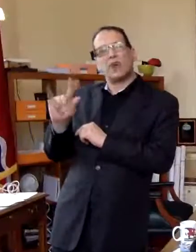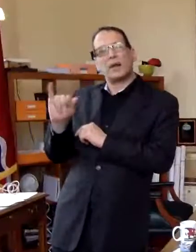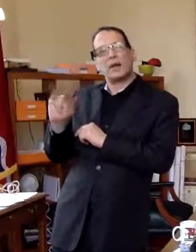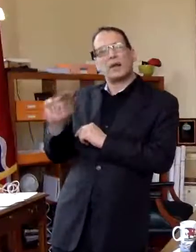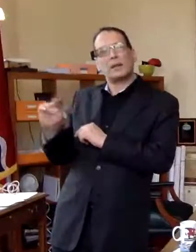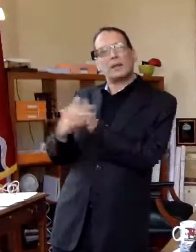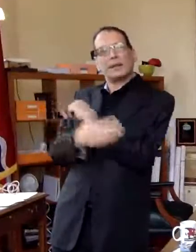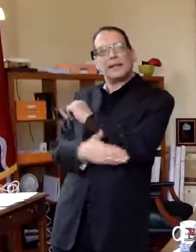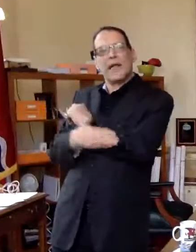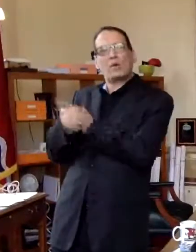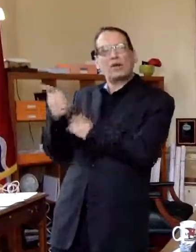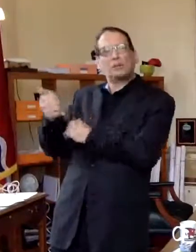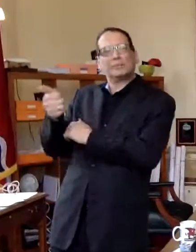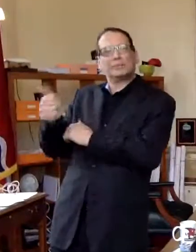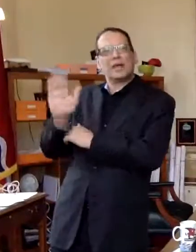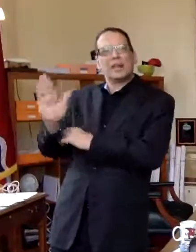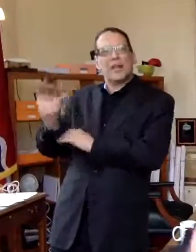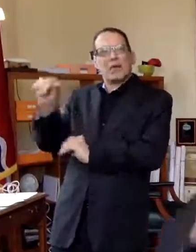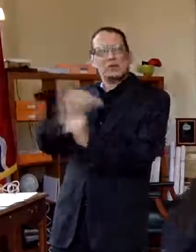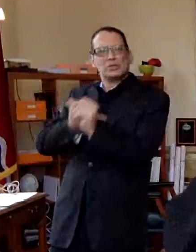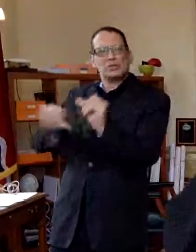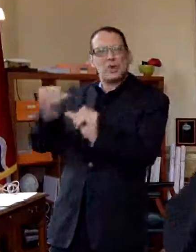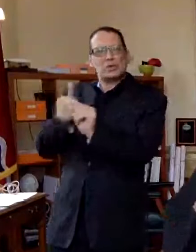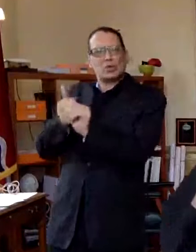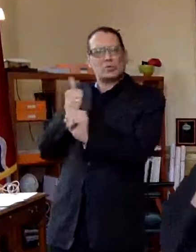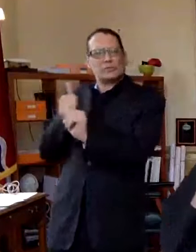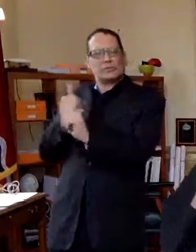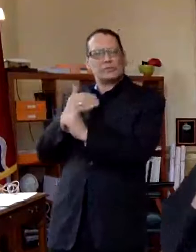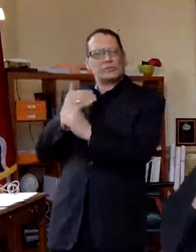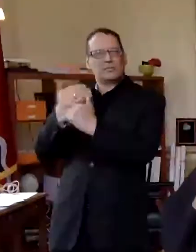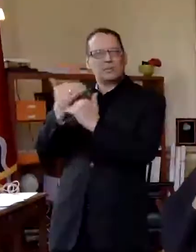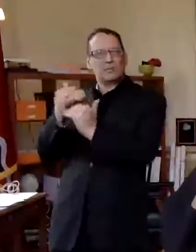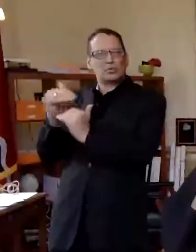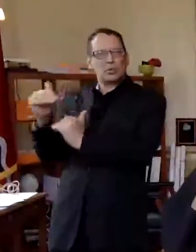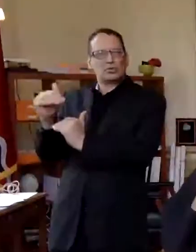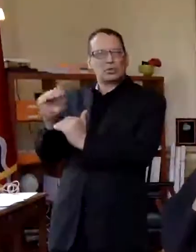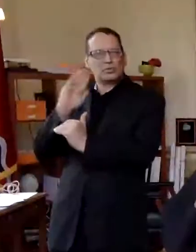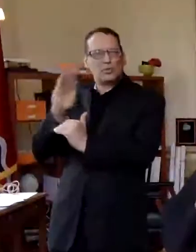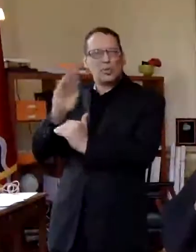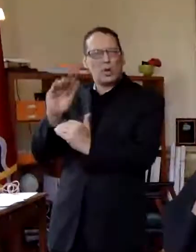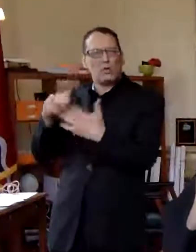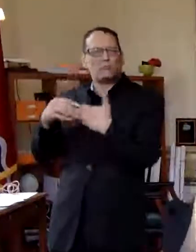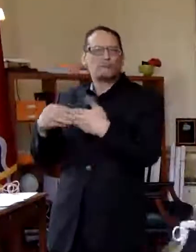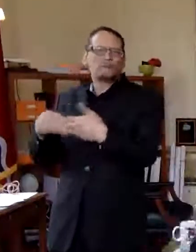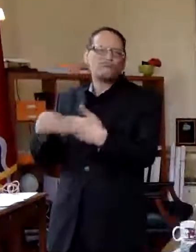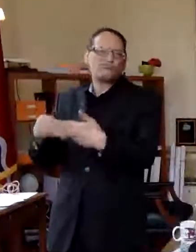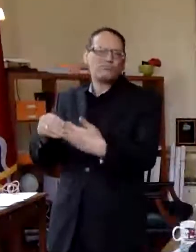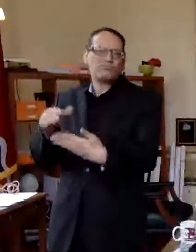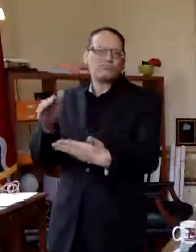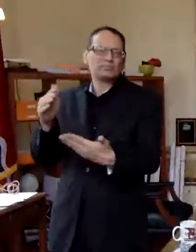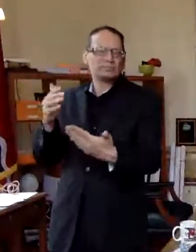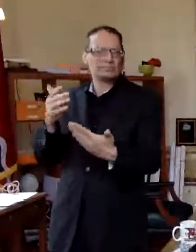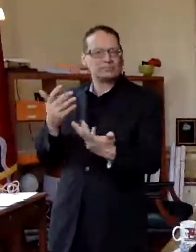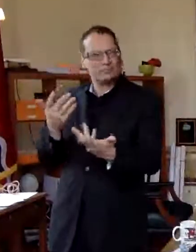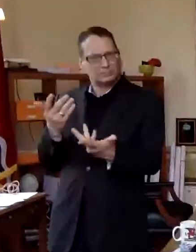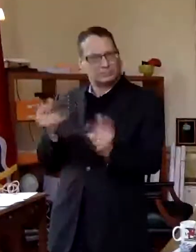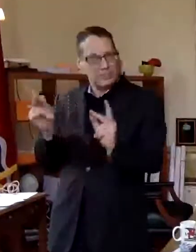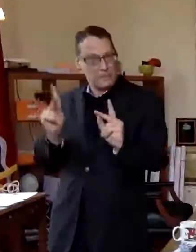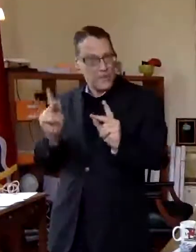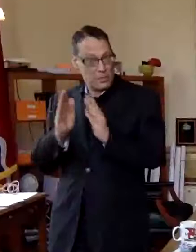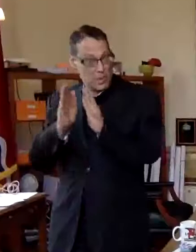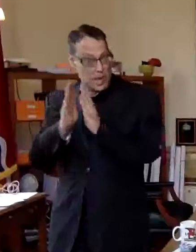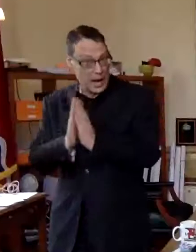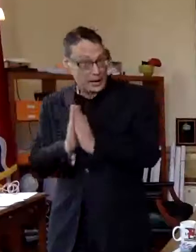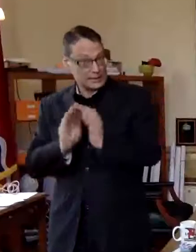relax a lot of their social distancing restrictions beginning either today or this week so people are asking